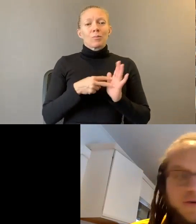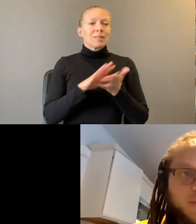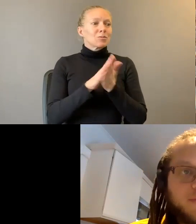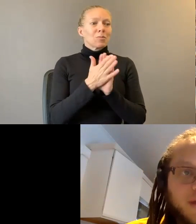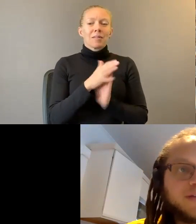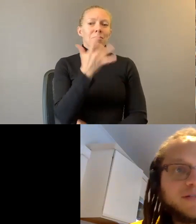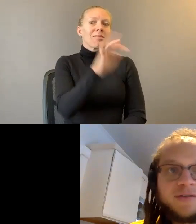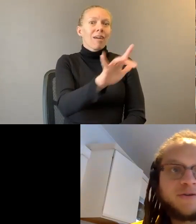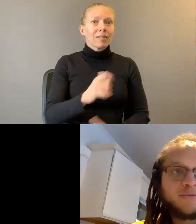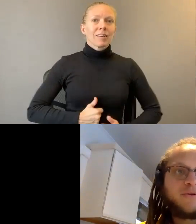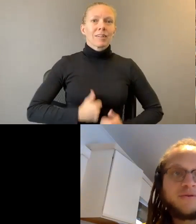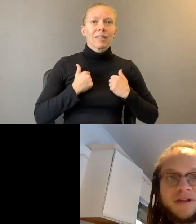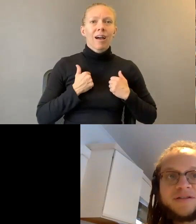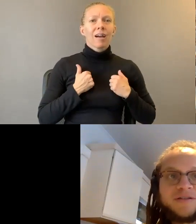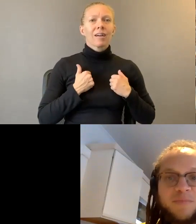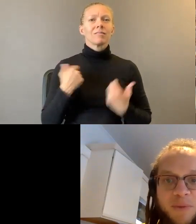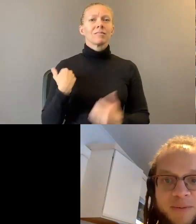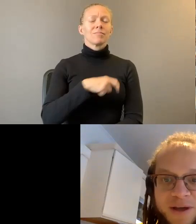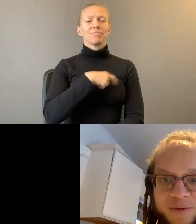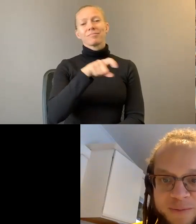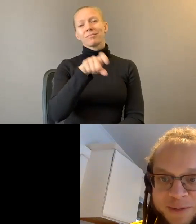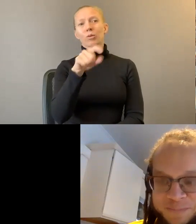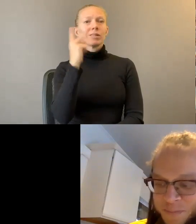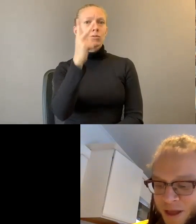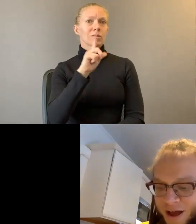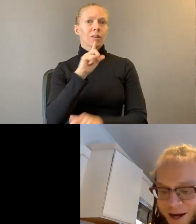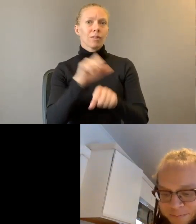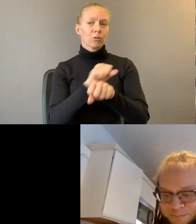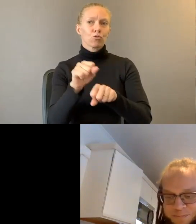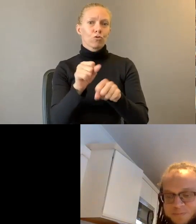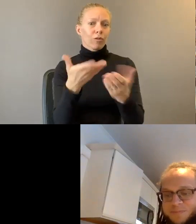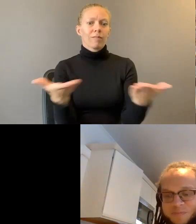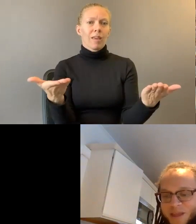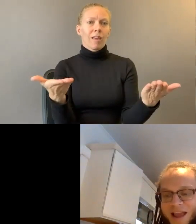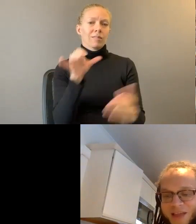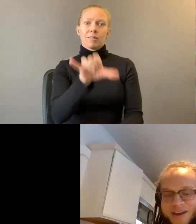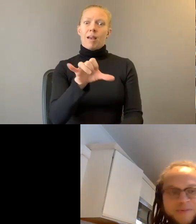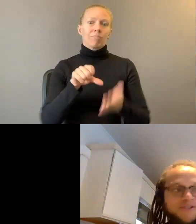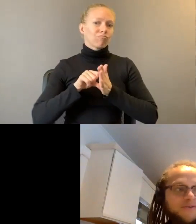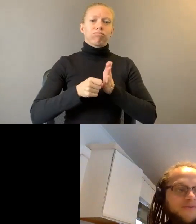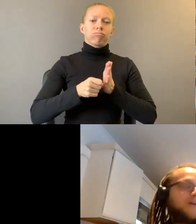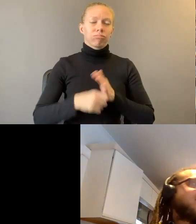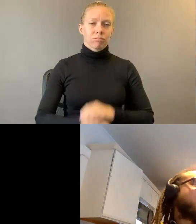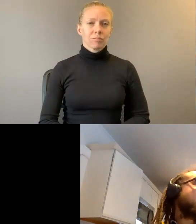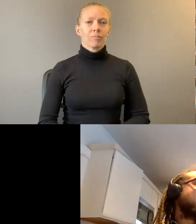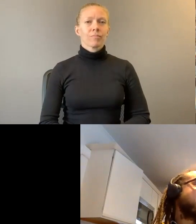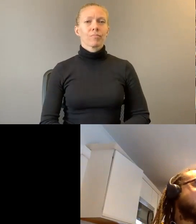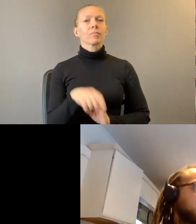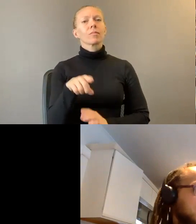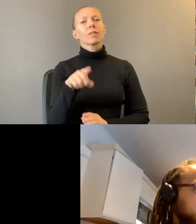have to see the truth of things. Like those lines just popped out for me. Thank you so much, And that image of